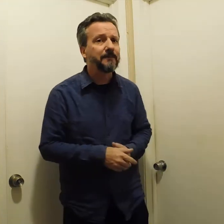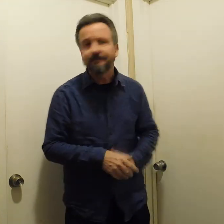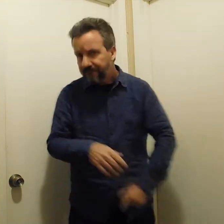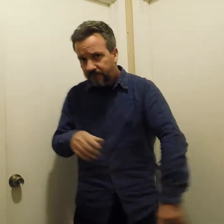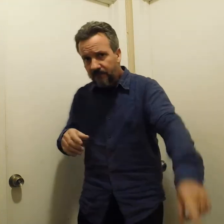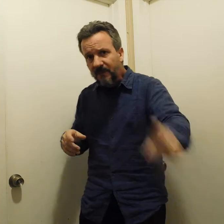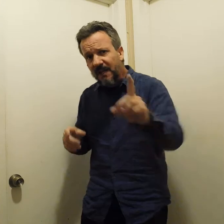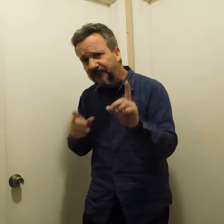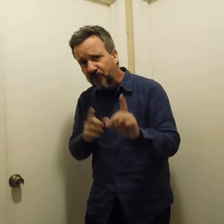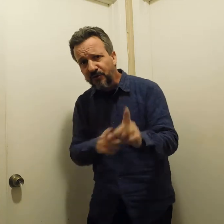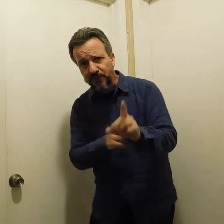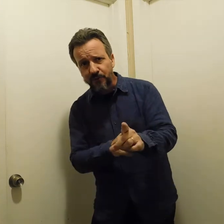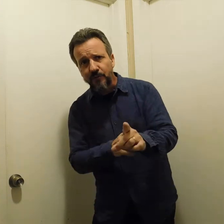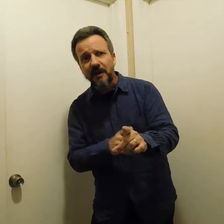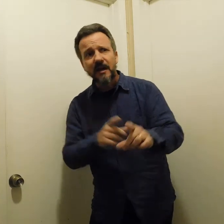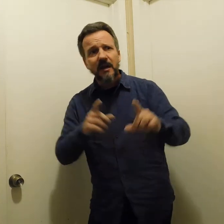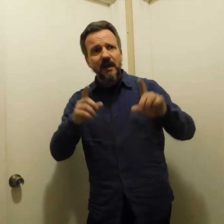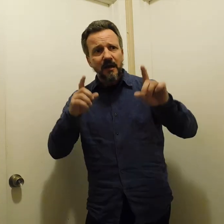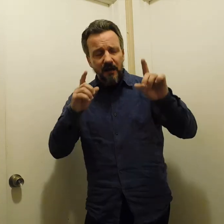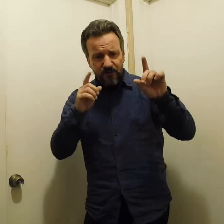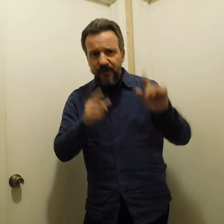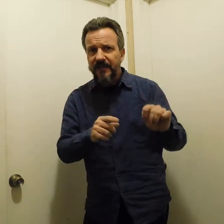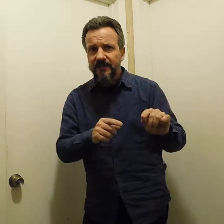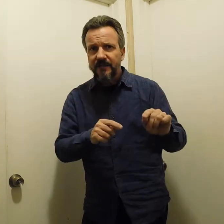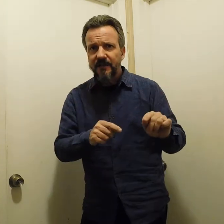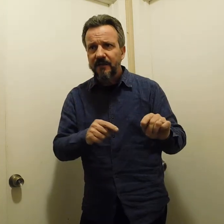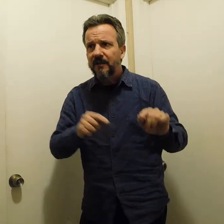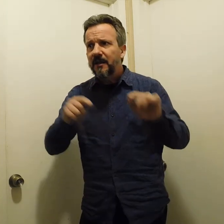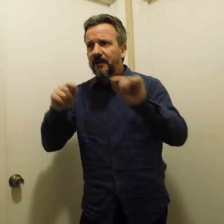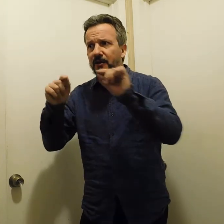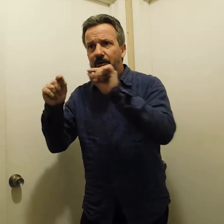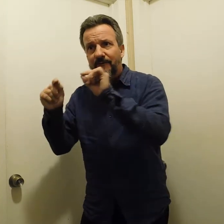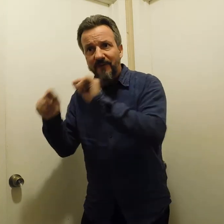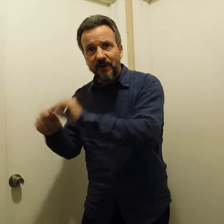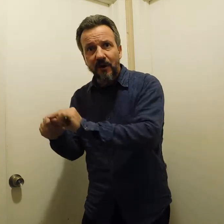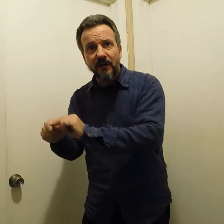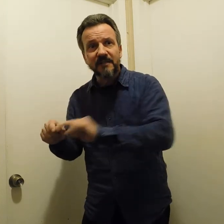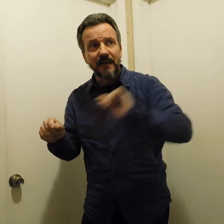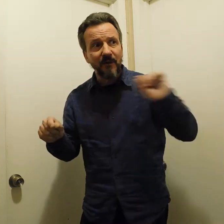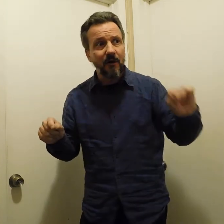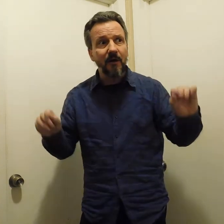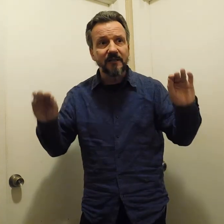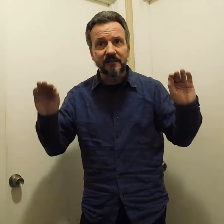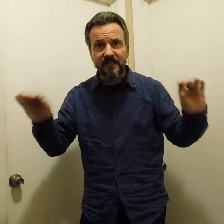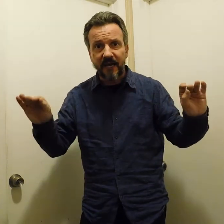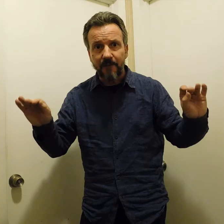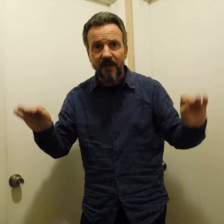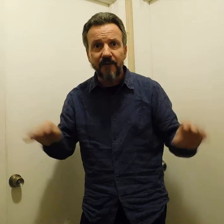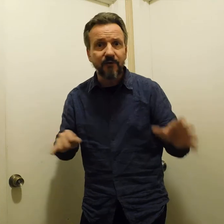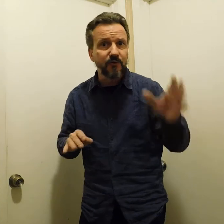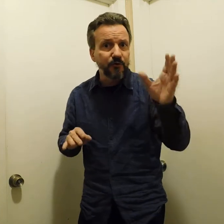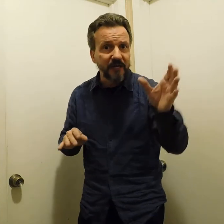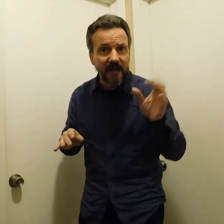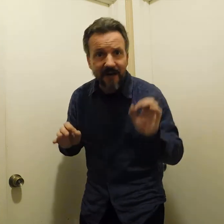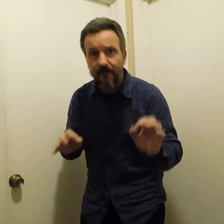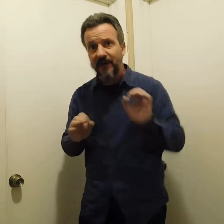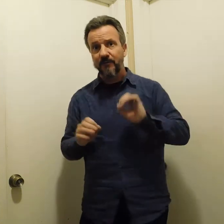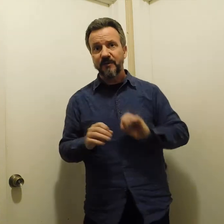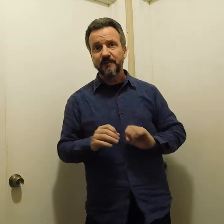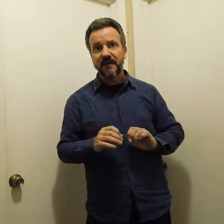If you do treat your female colleagues and male colleagues the same, if you treat everybody with respect,